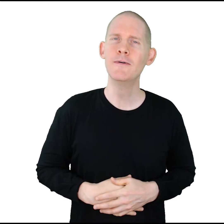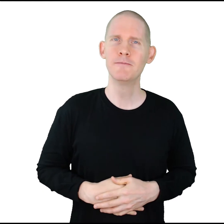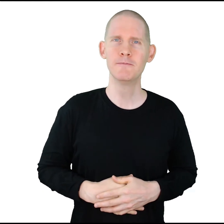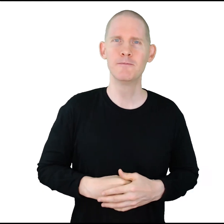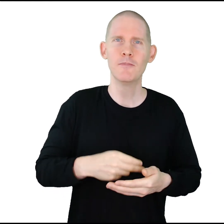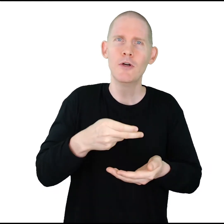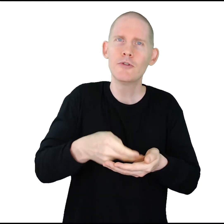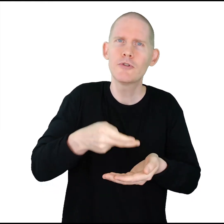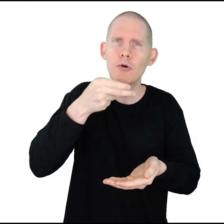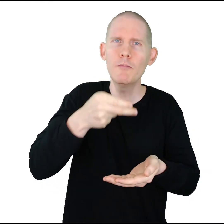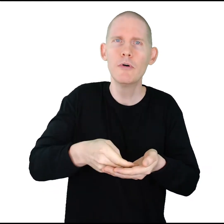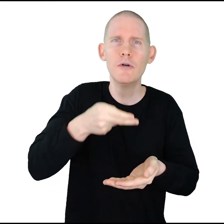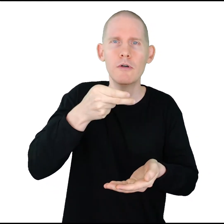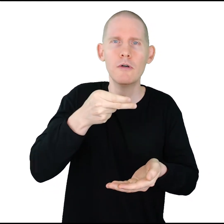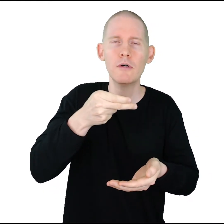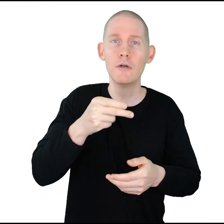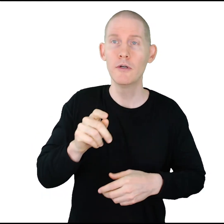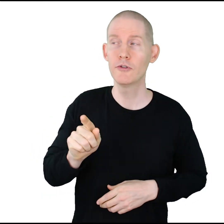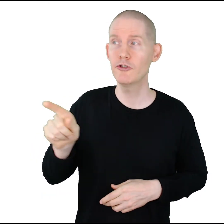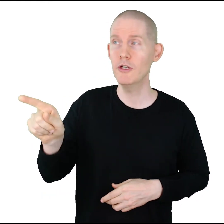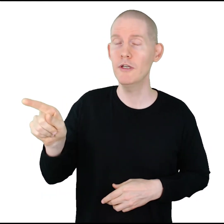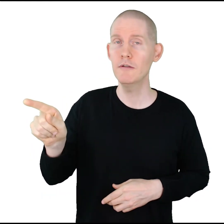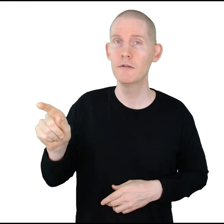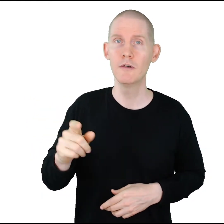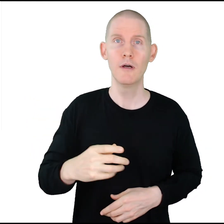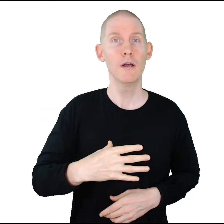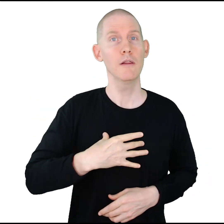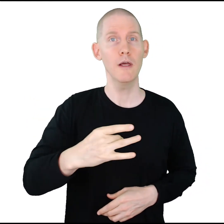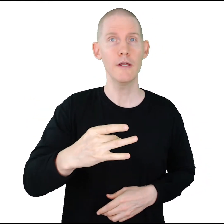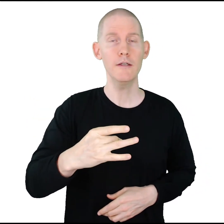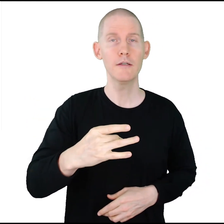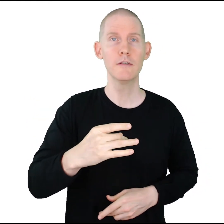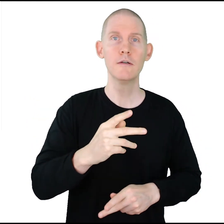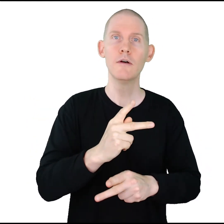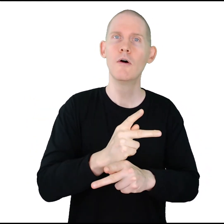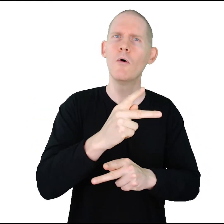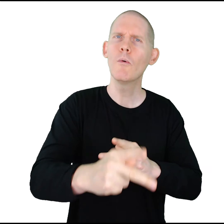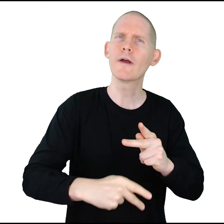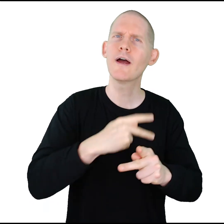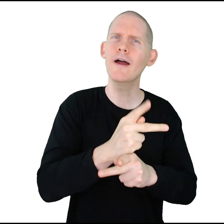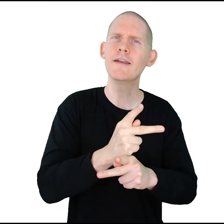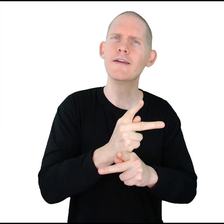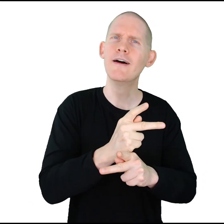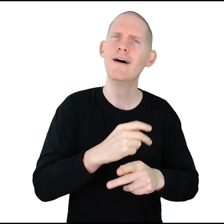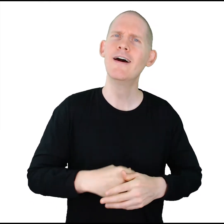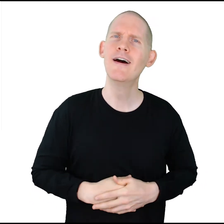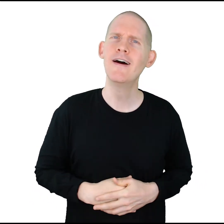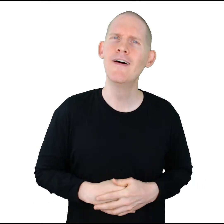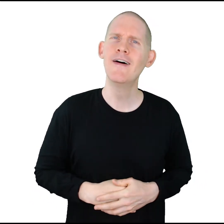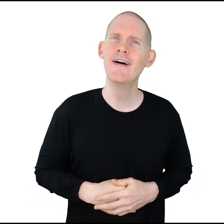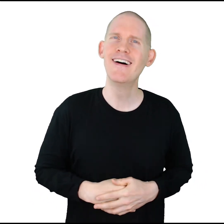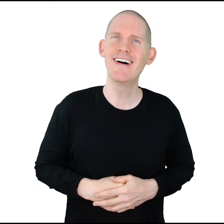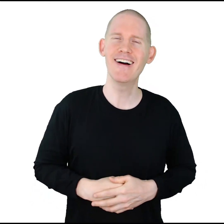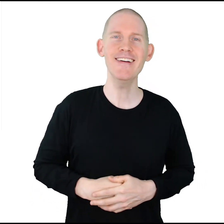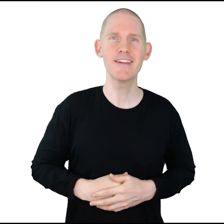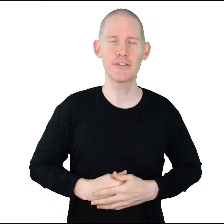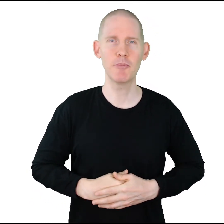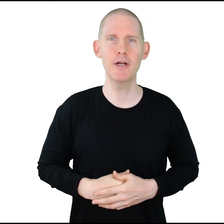Soup. She. Like. What kind? Uh-huh. Let's speed up.